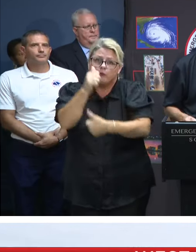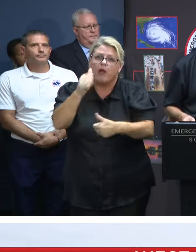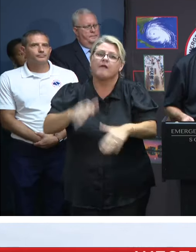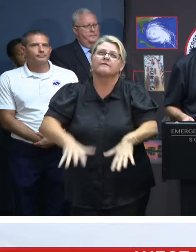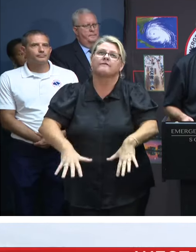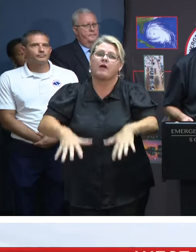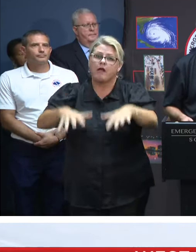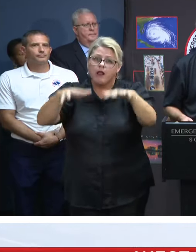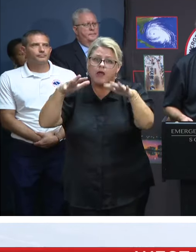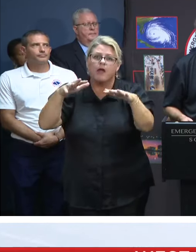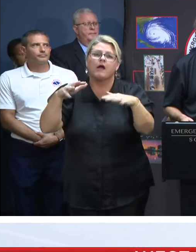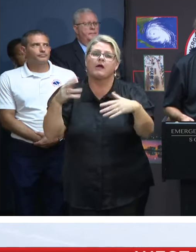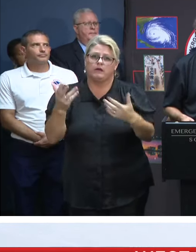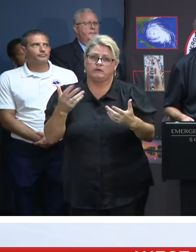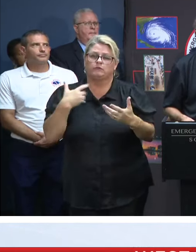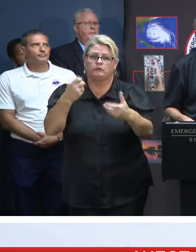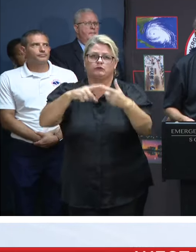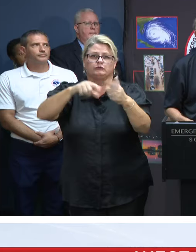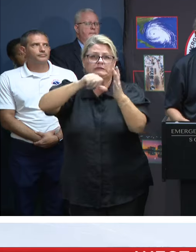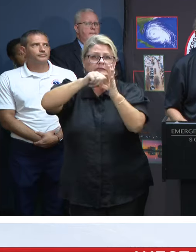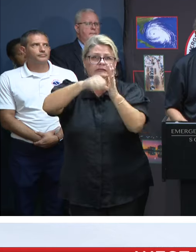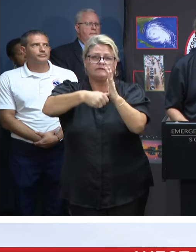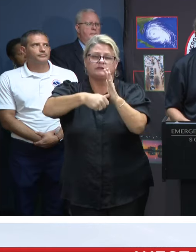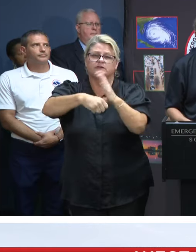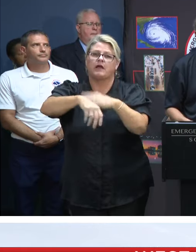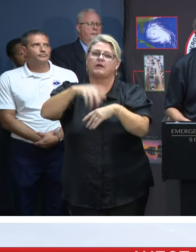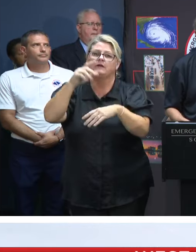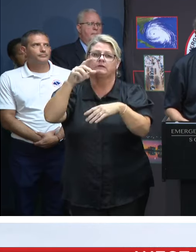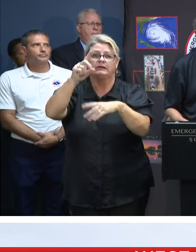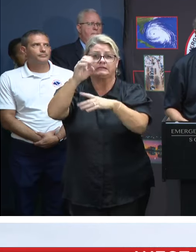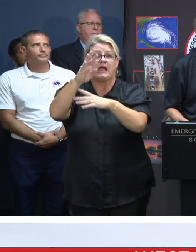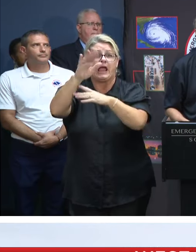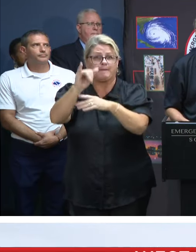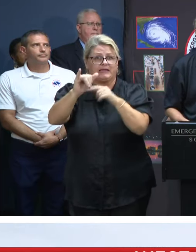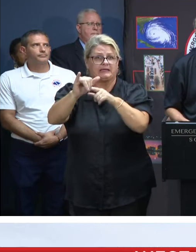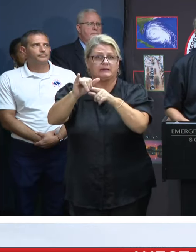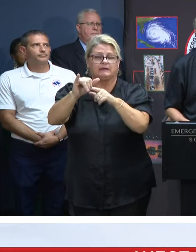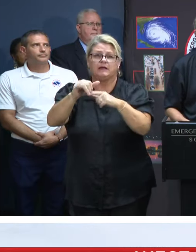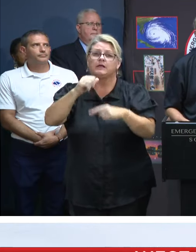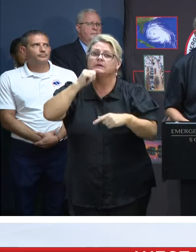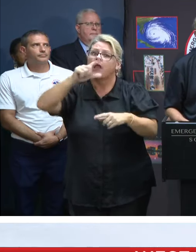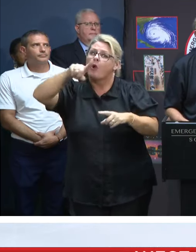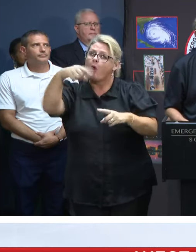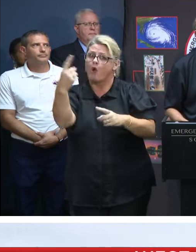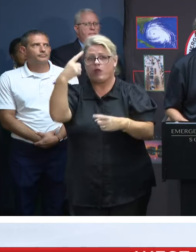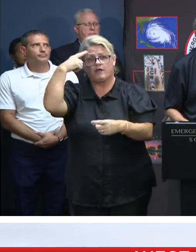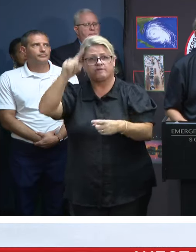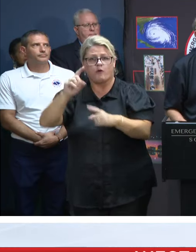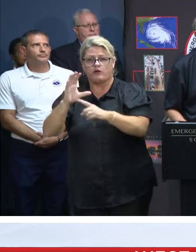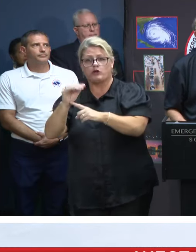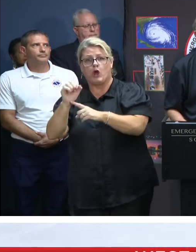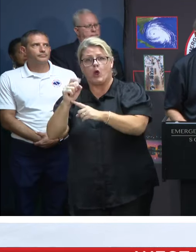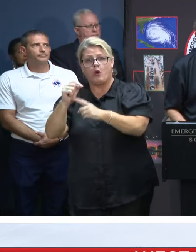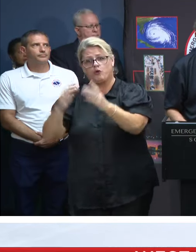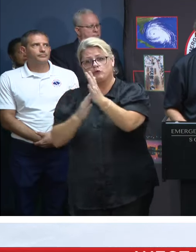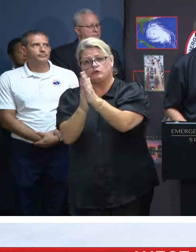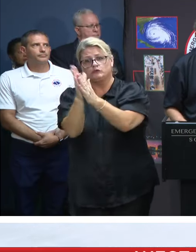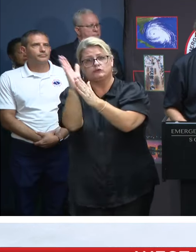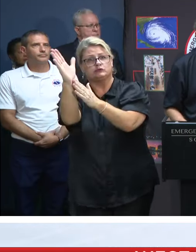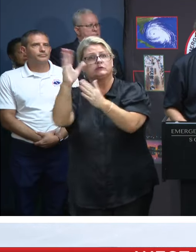the state. And I would like to emphasize that Tropical Storm Debbie is not just a coastal event, but it's a statewide event.